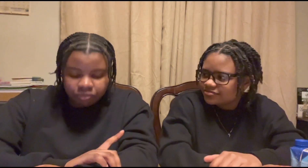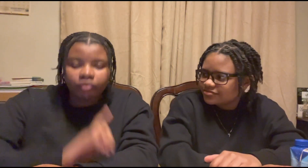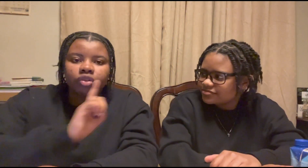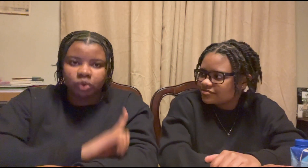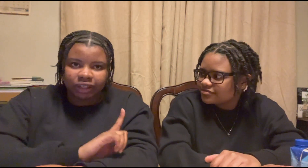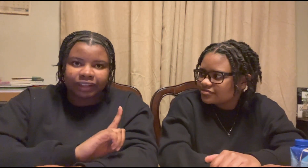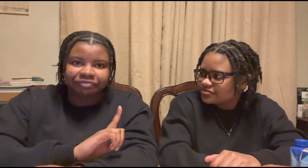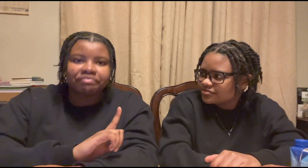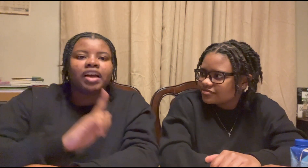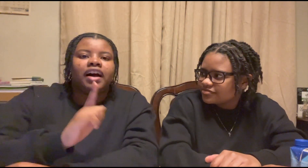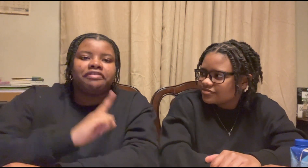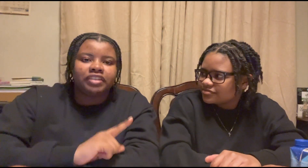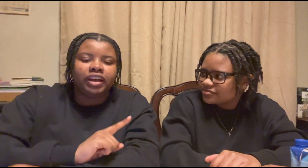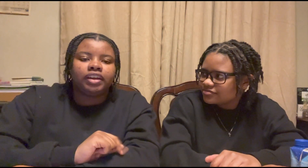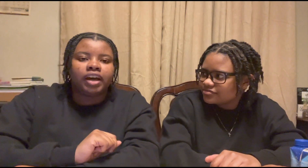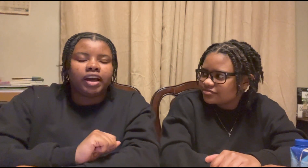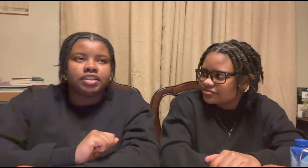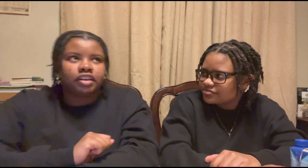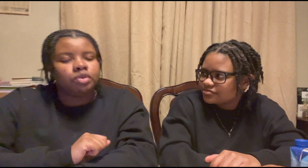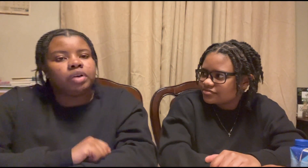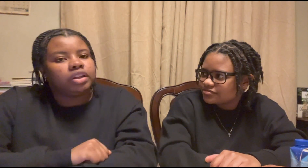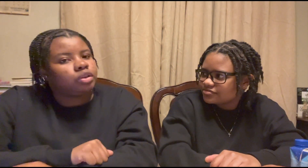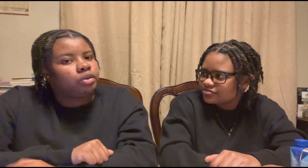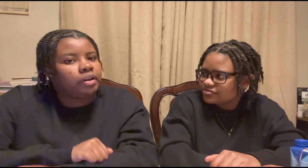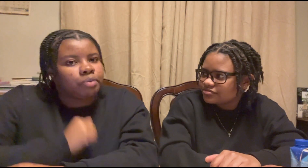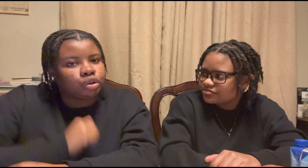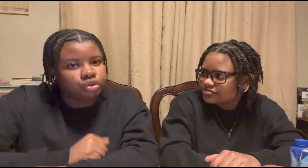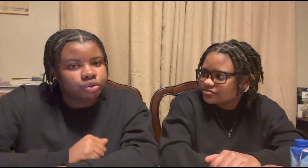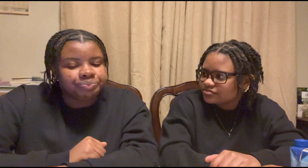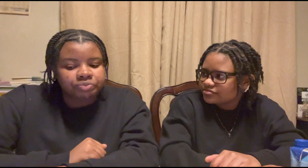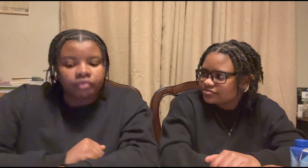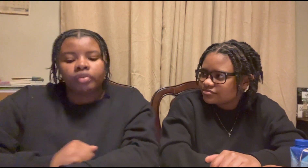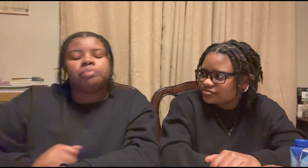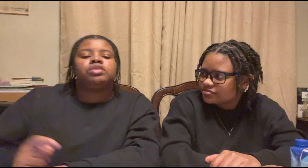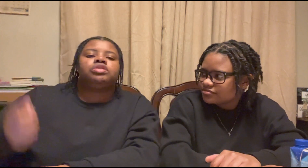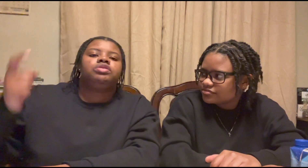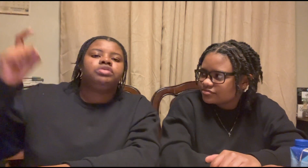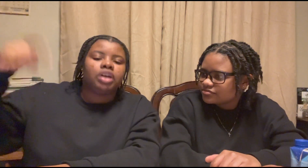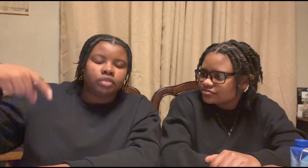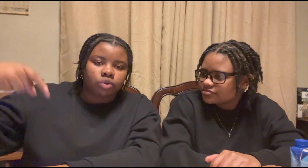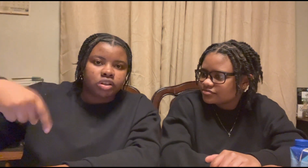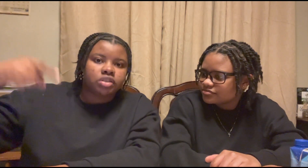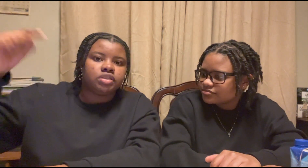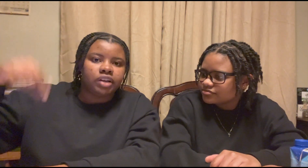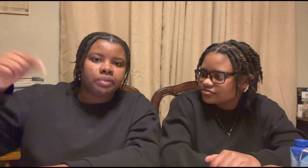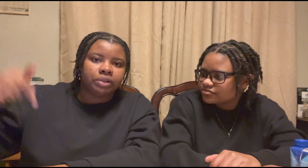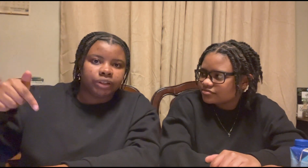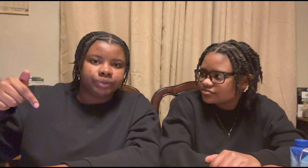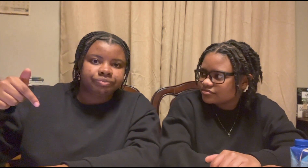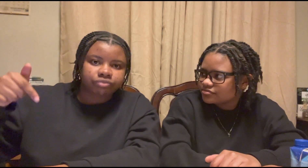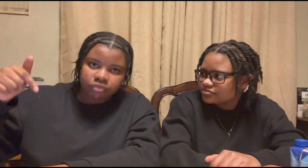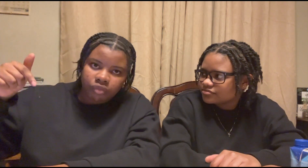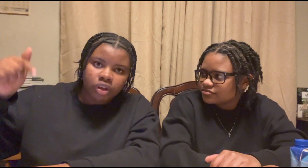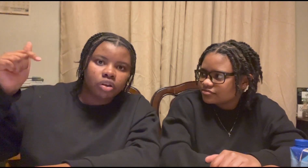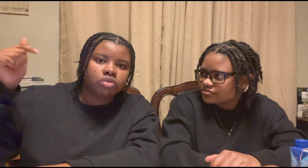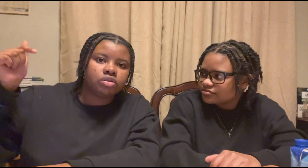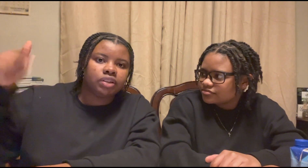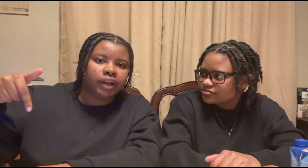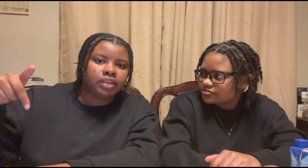well um i feel like guys if you want a q a part two make sure you drop the questions down below don't just like and